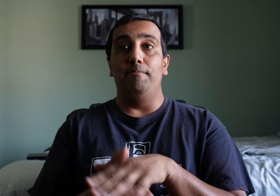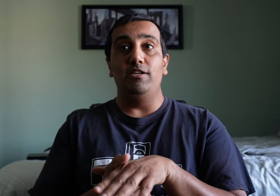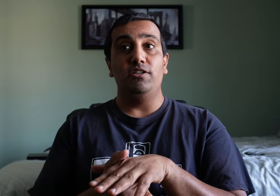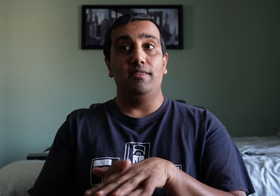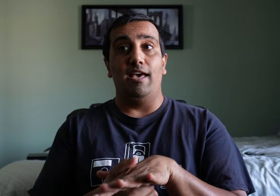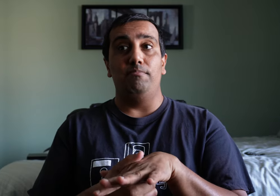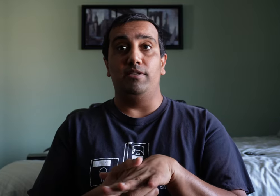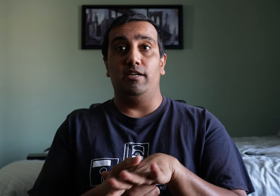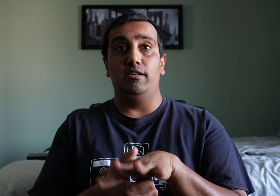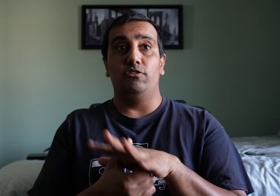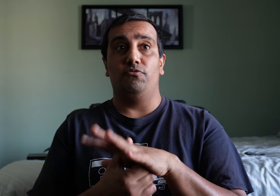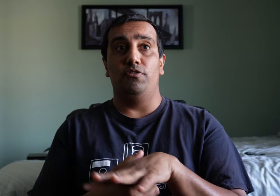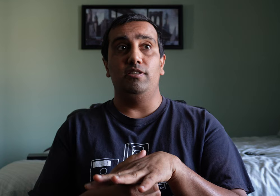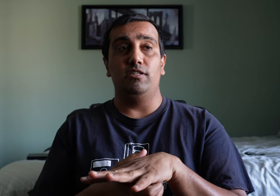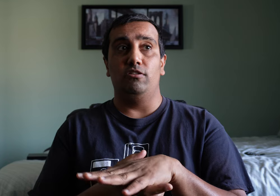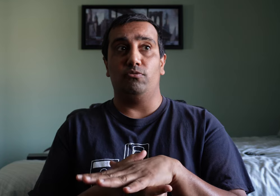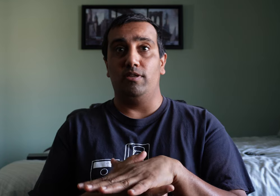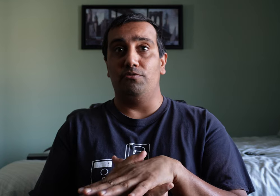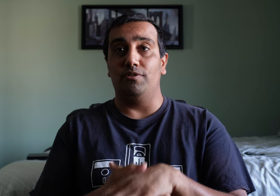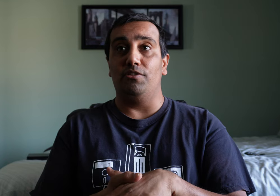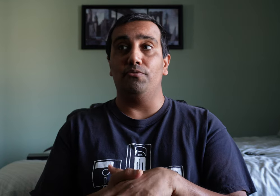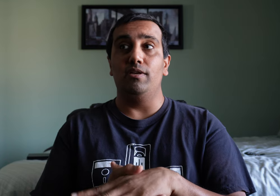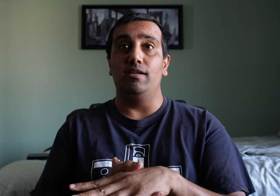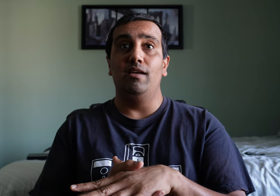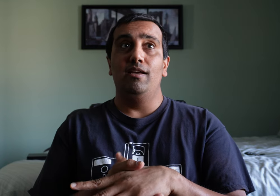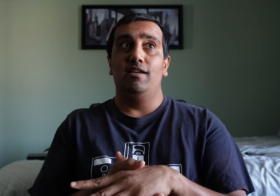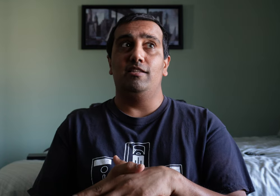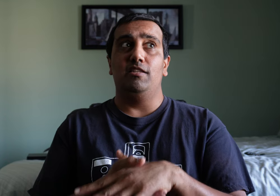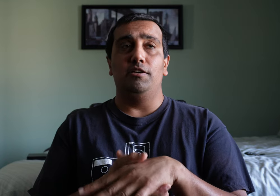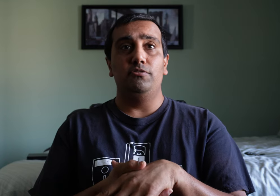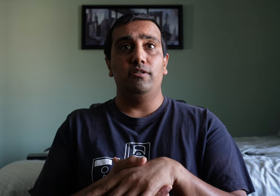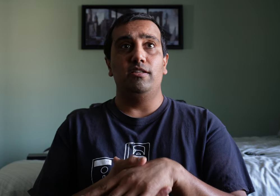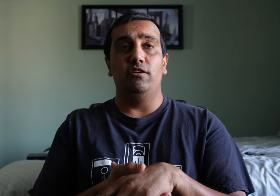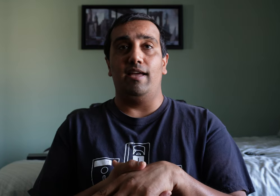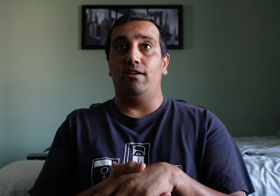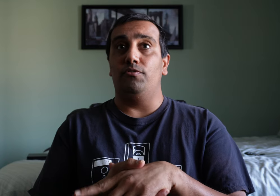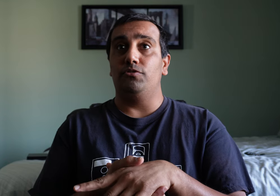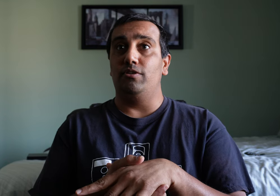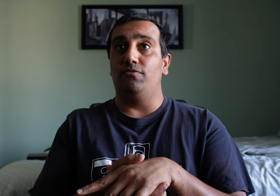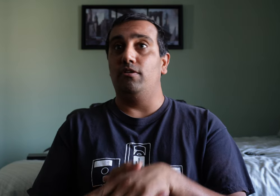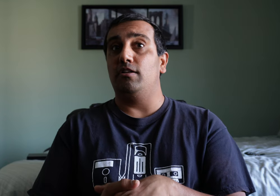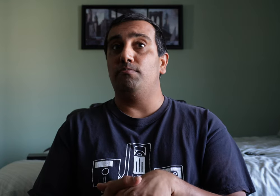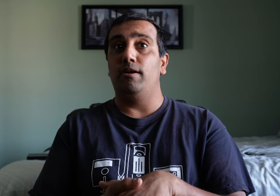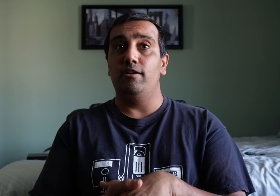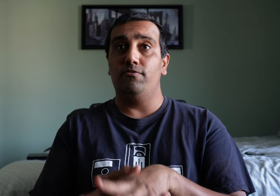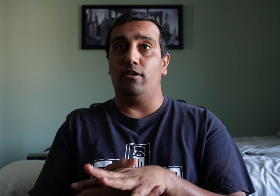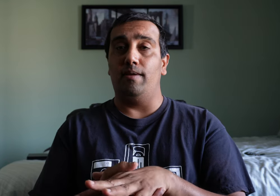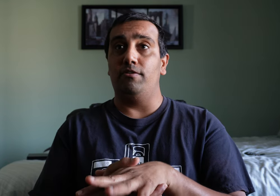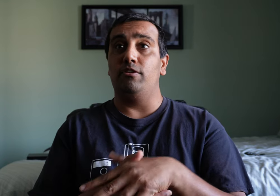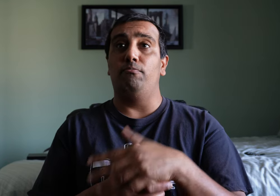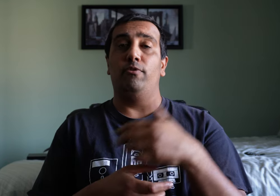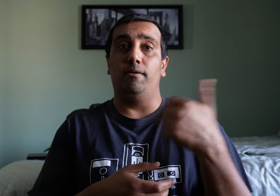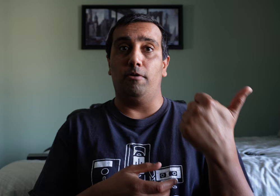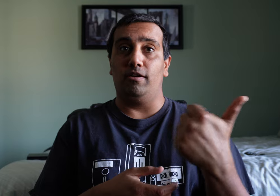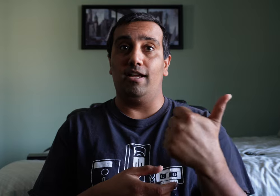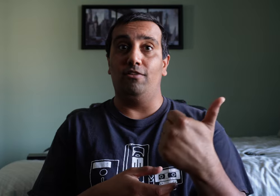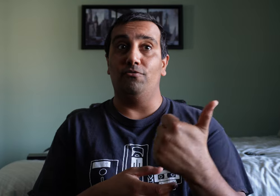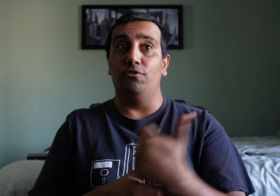mentioned that because for this year, 2023, it's the 100-year anniversary for Knott's Berry Farm out in Buena Park, California.